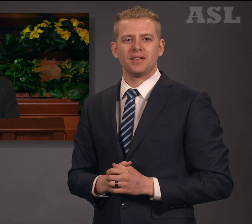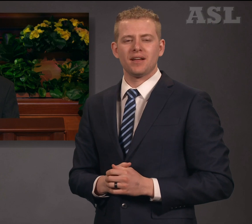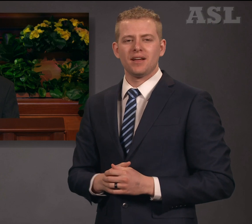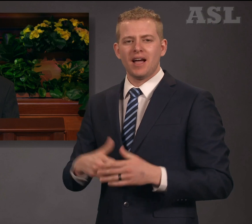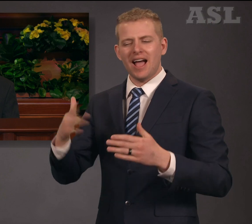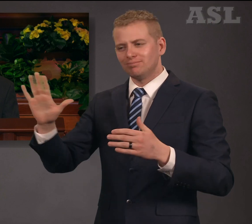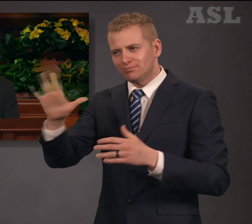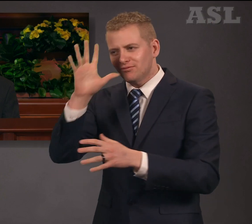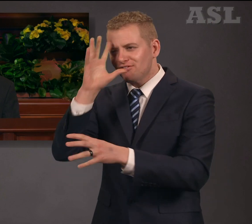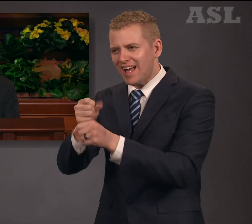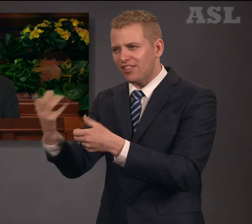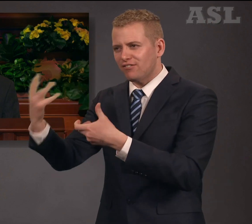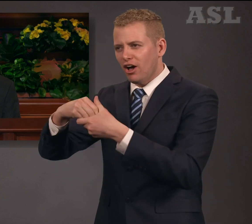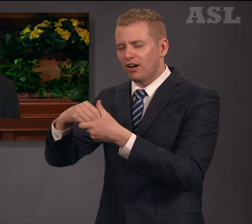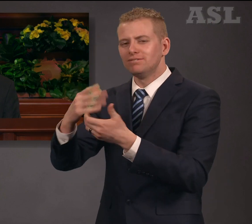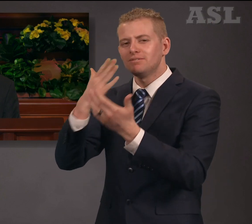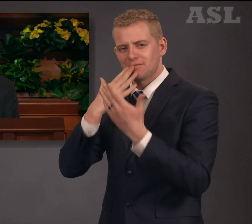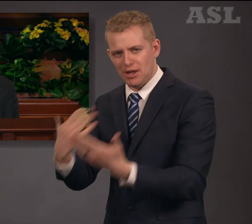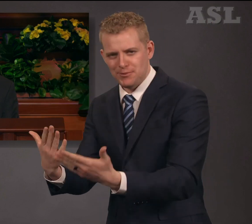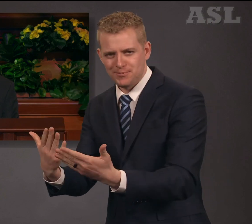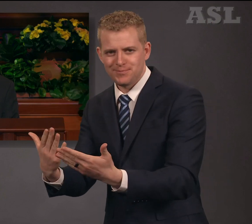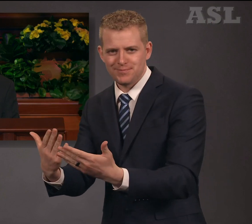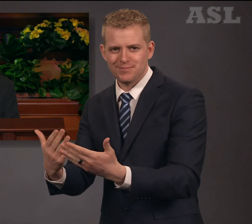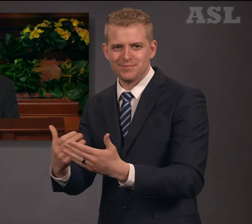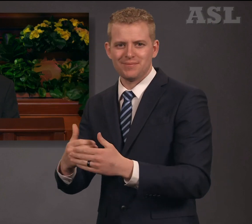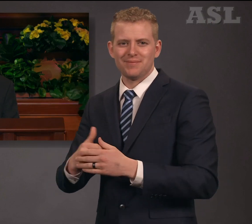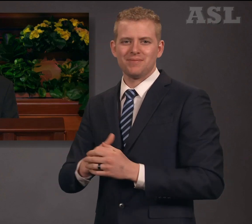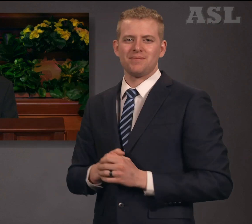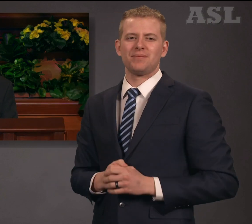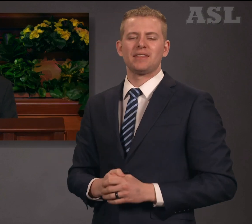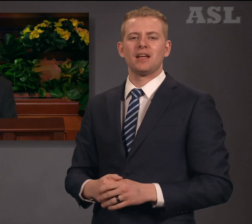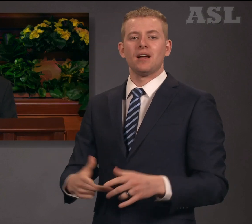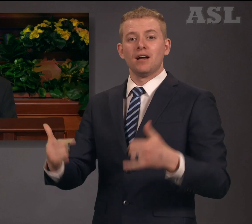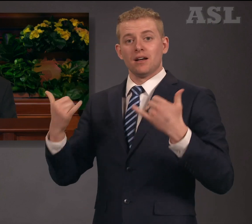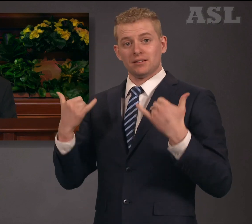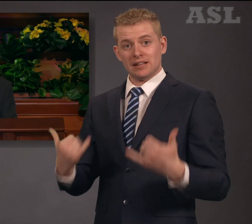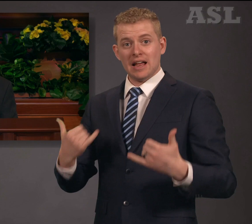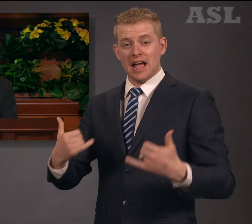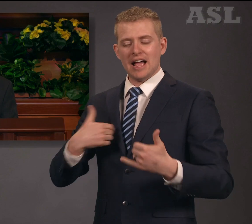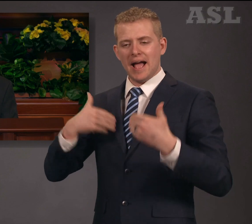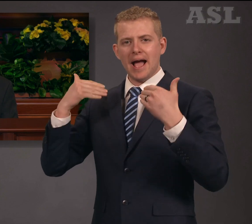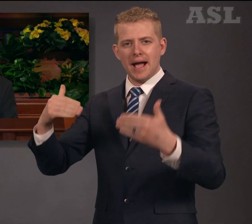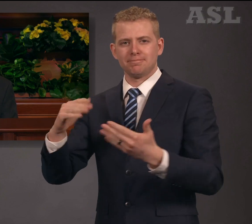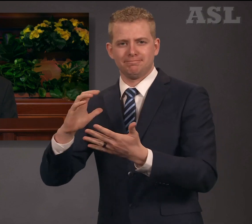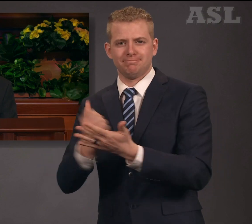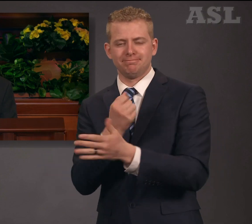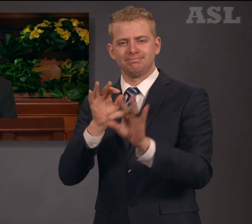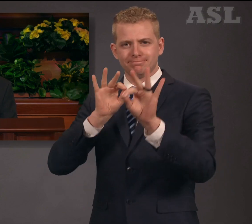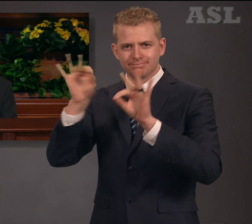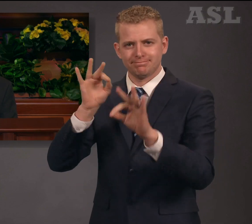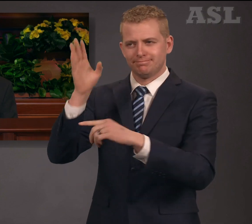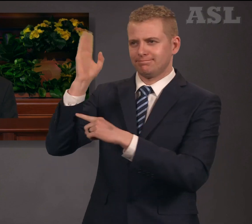Today, I will speak on what I have learned about the miracle